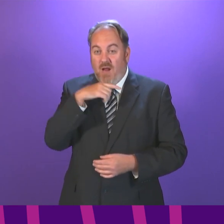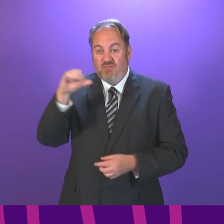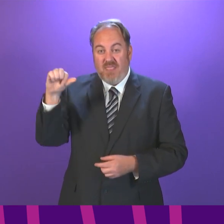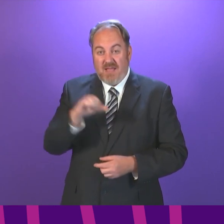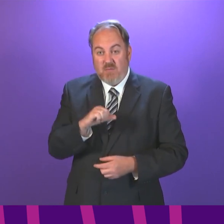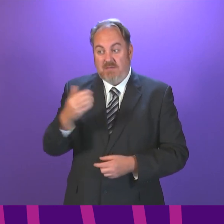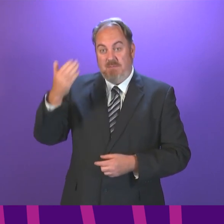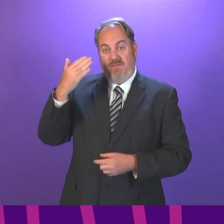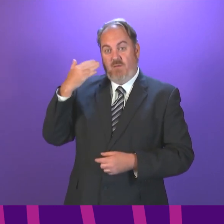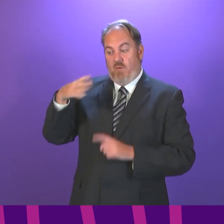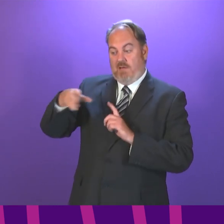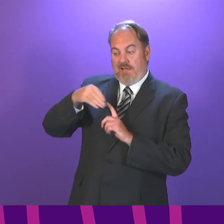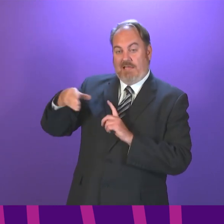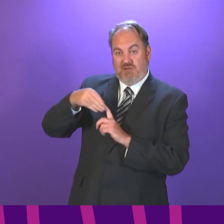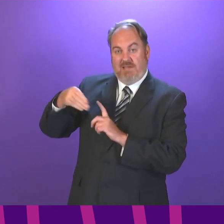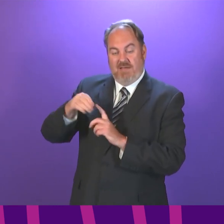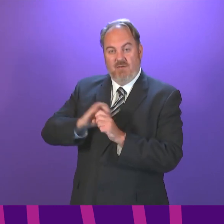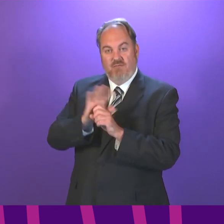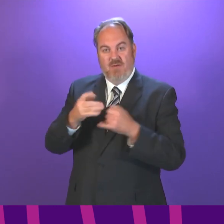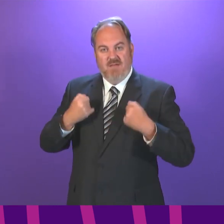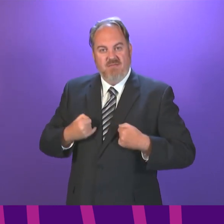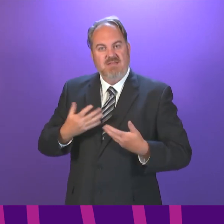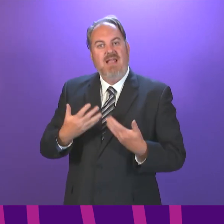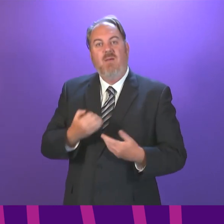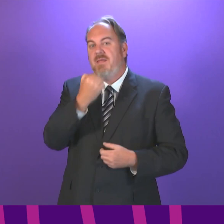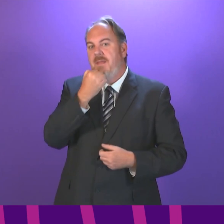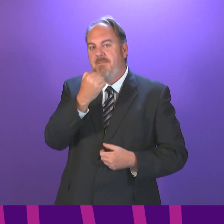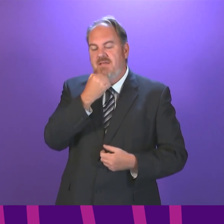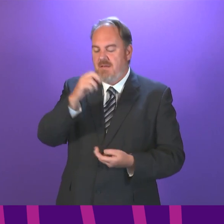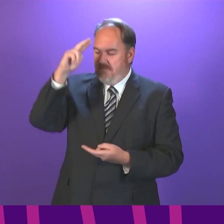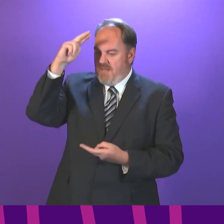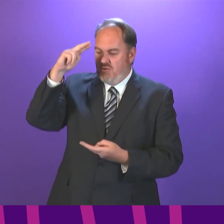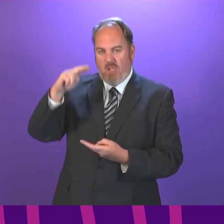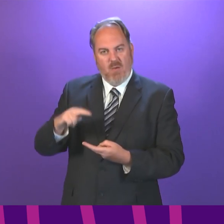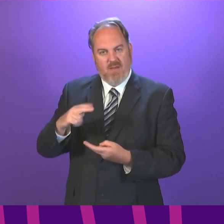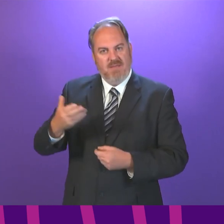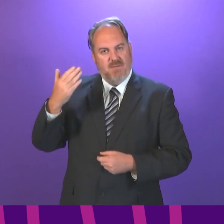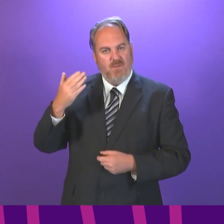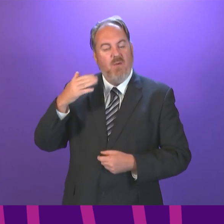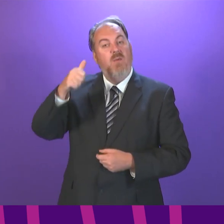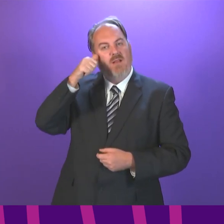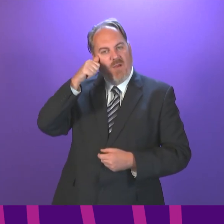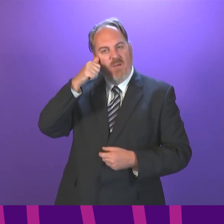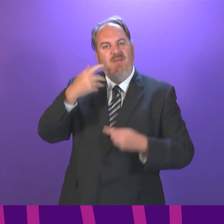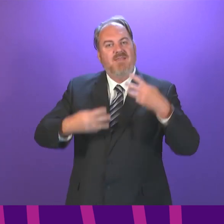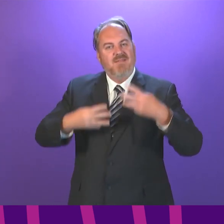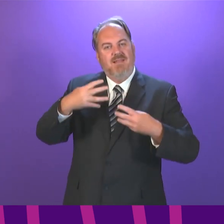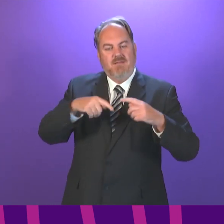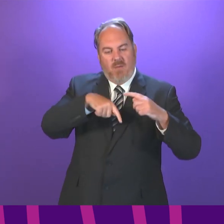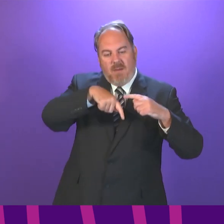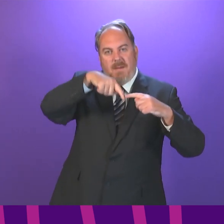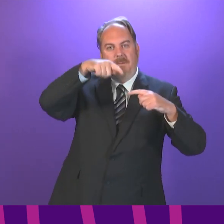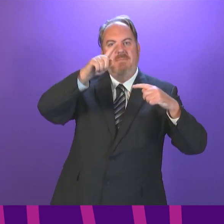our most recent figures. Although, as we can see today, this fluctuates on a daily basis, the average